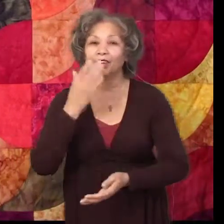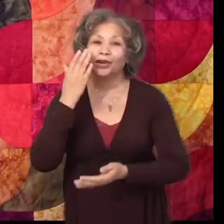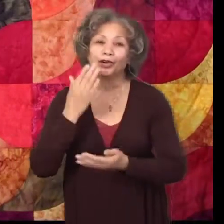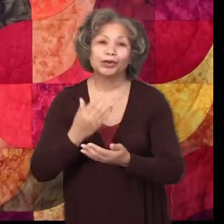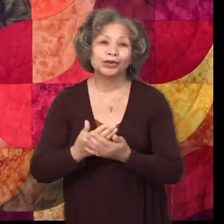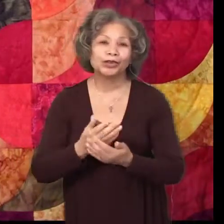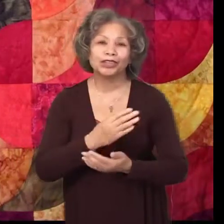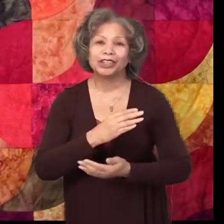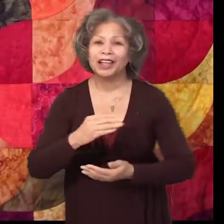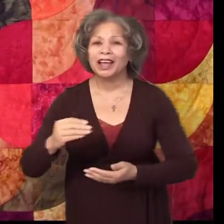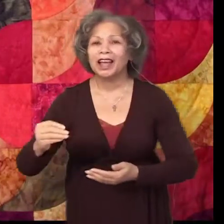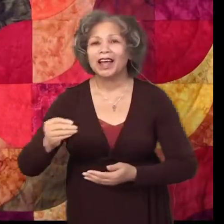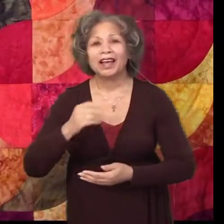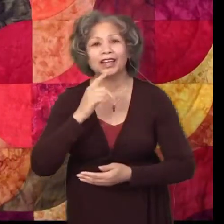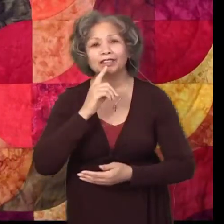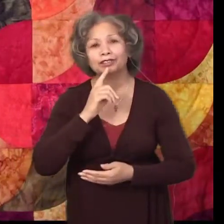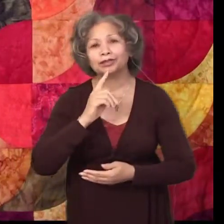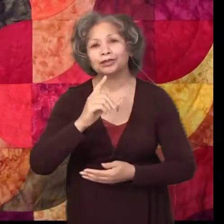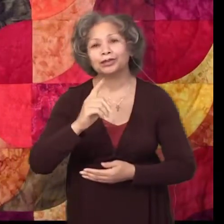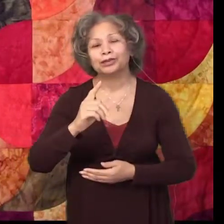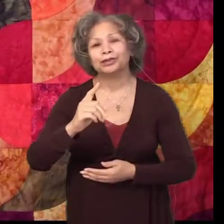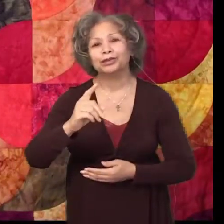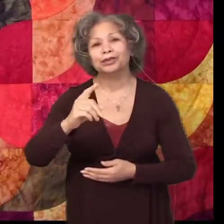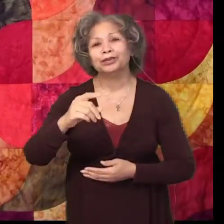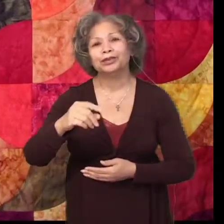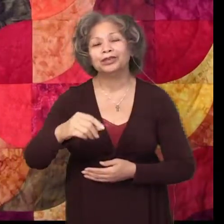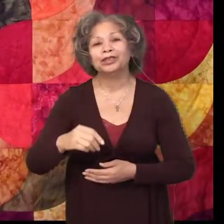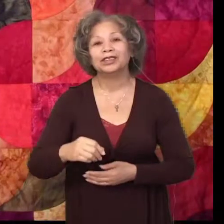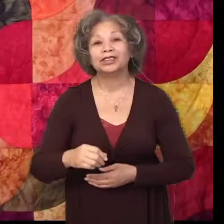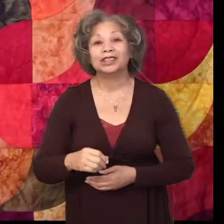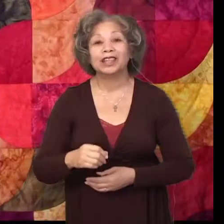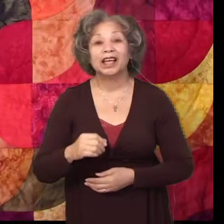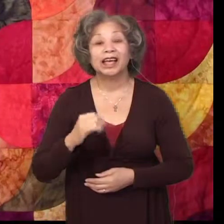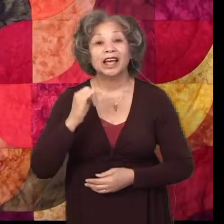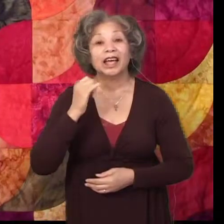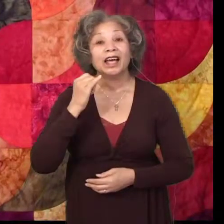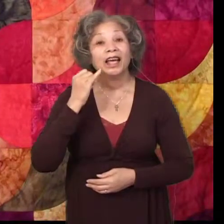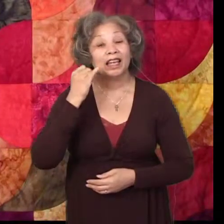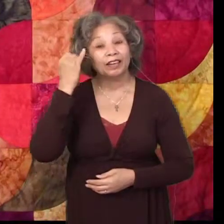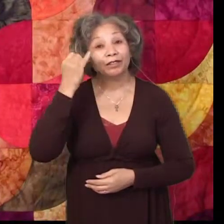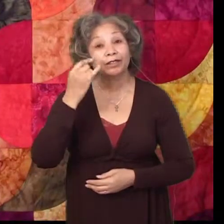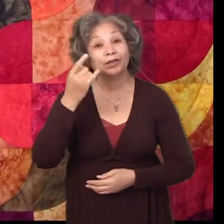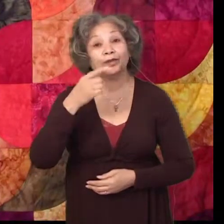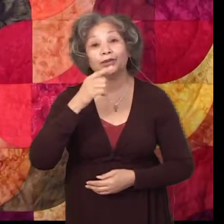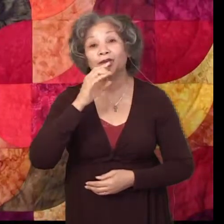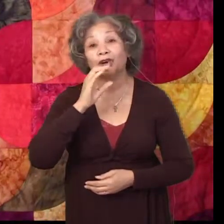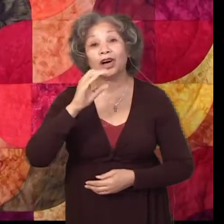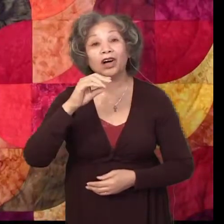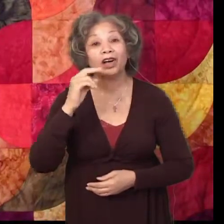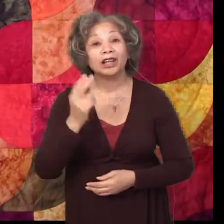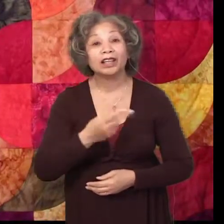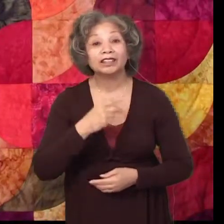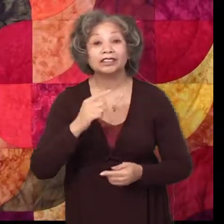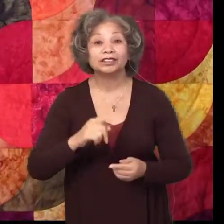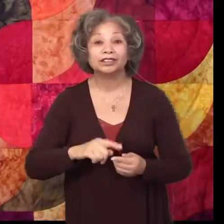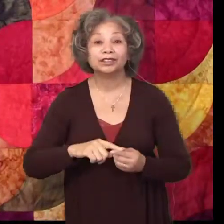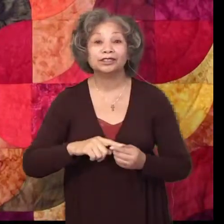are good and true. If you call us to